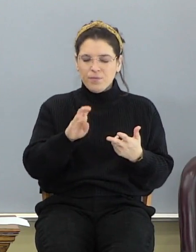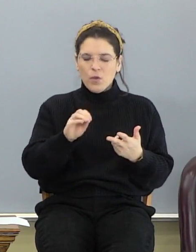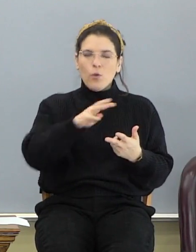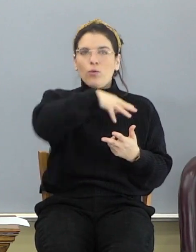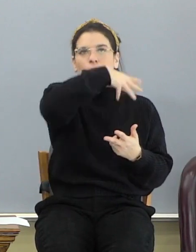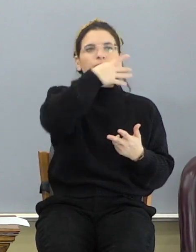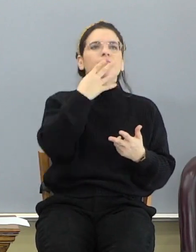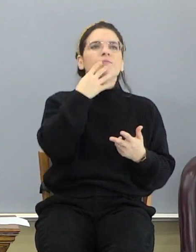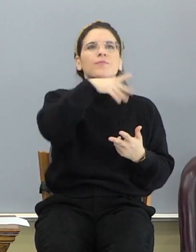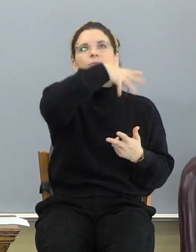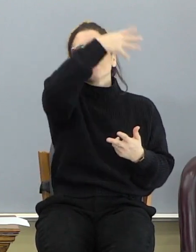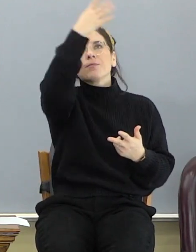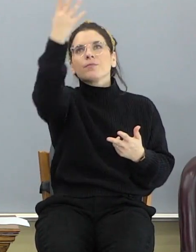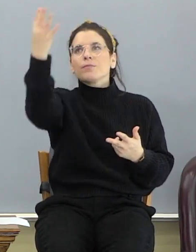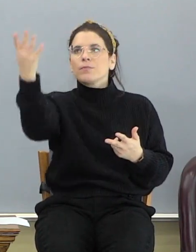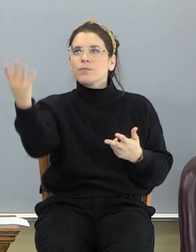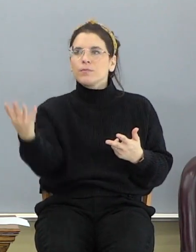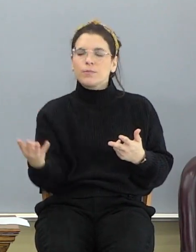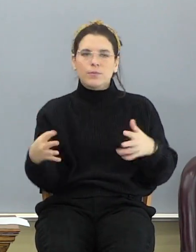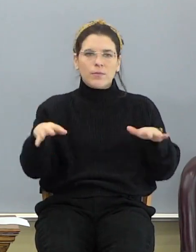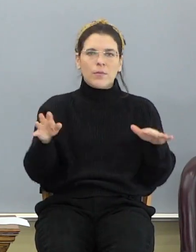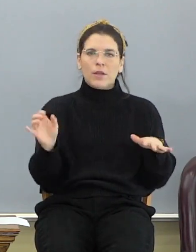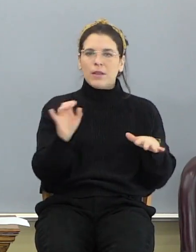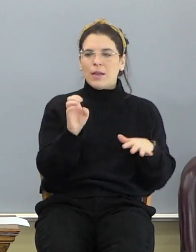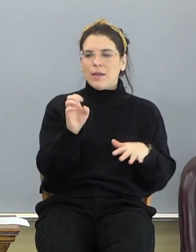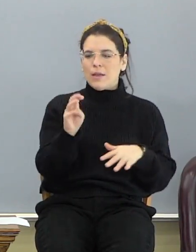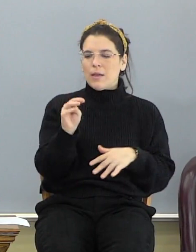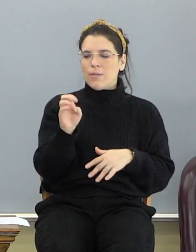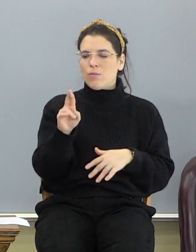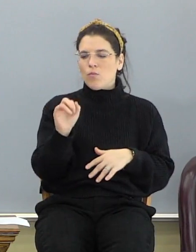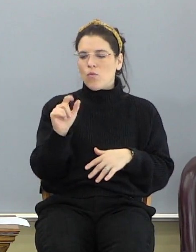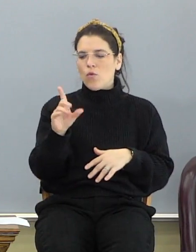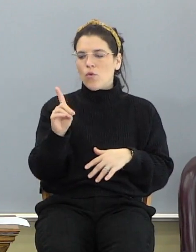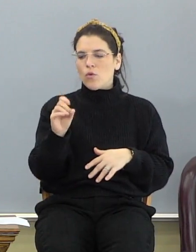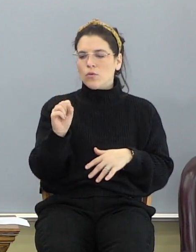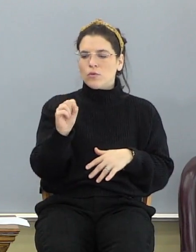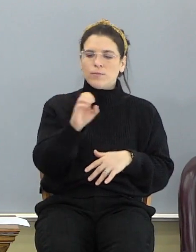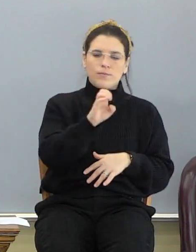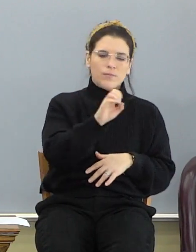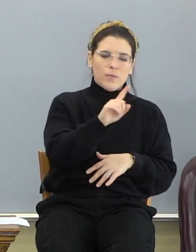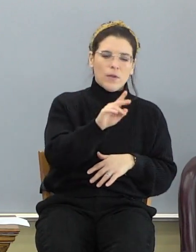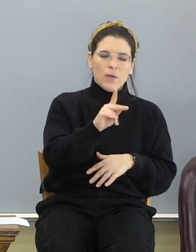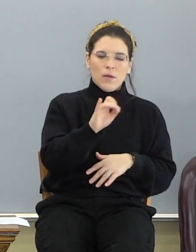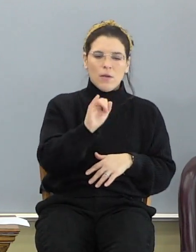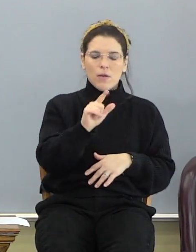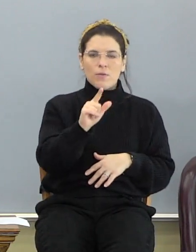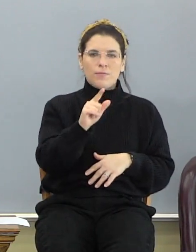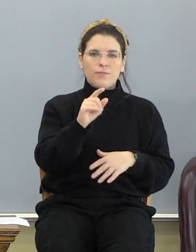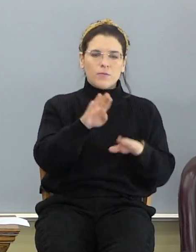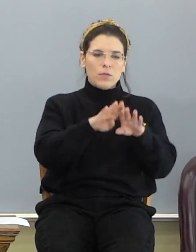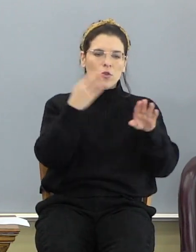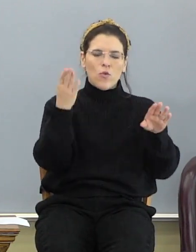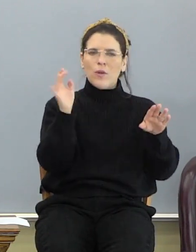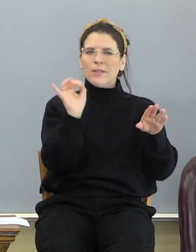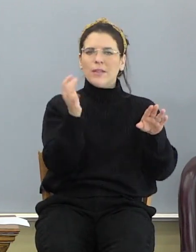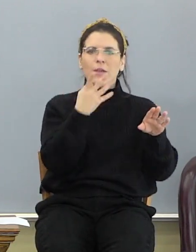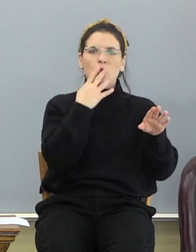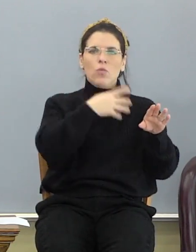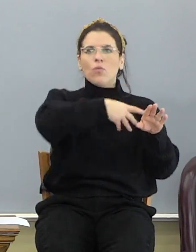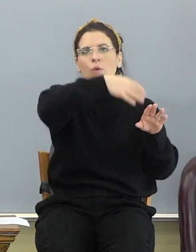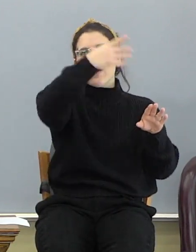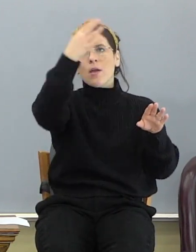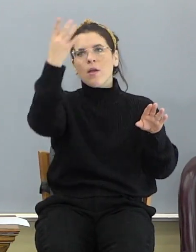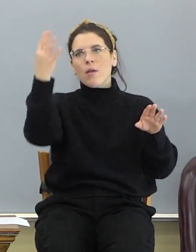about the throne in the sight like unto emerald. Ezekiel chapter 1 says the glory of his presence like a rainbow. Now you thought